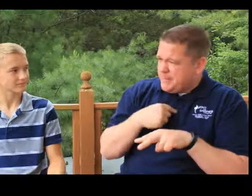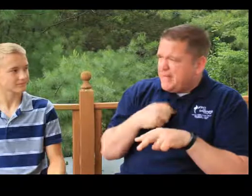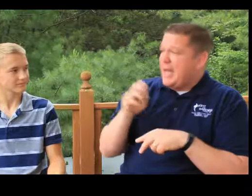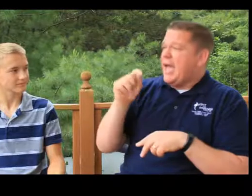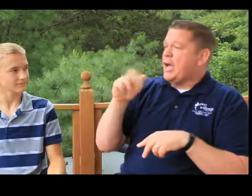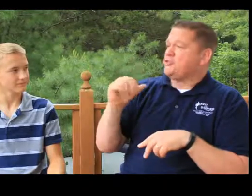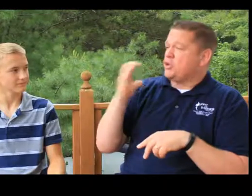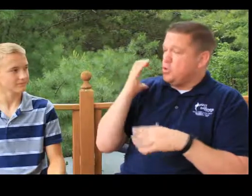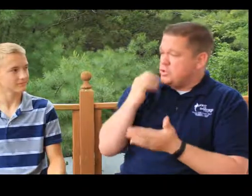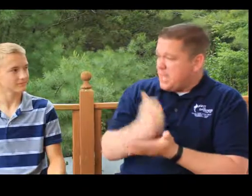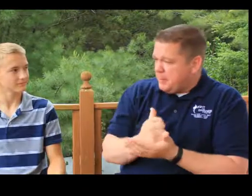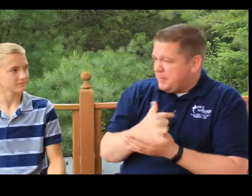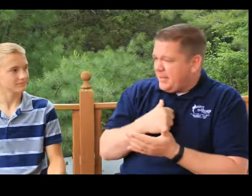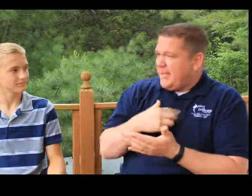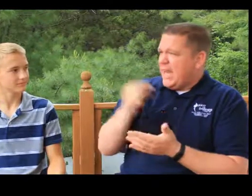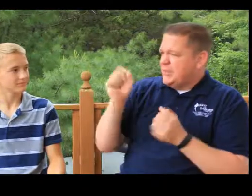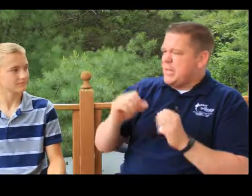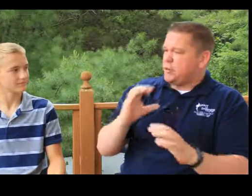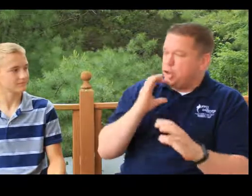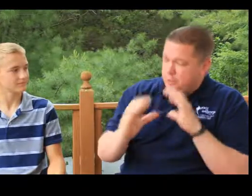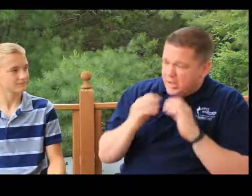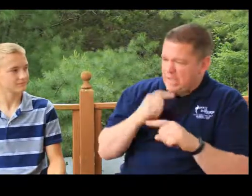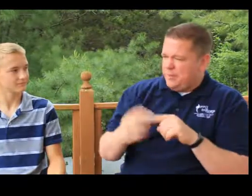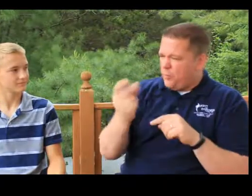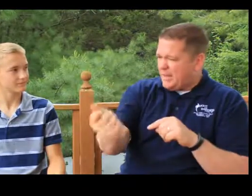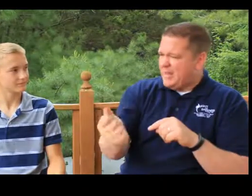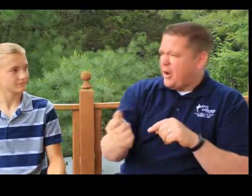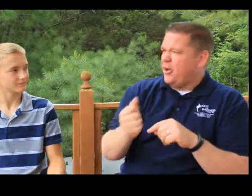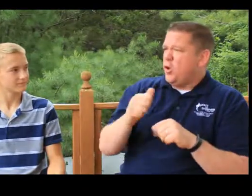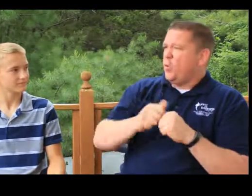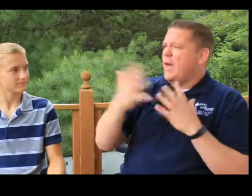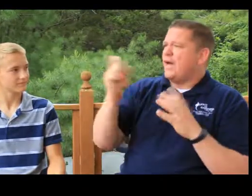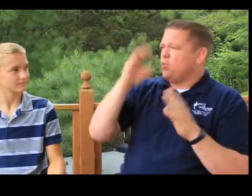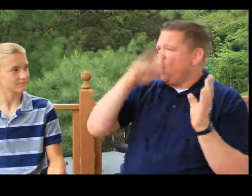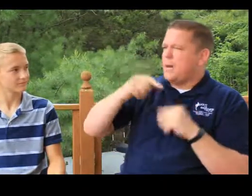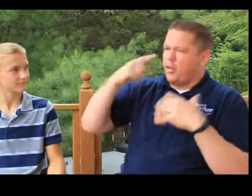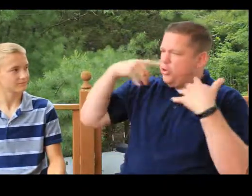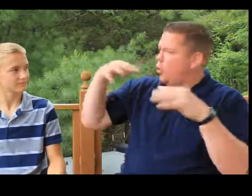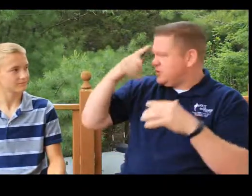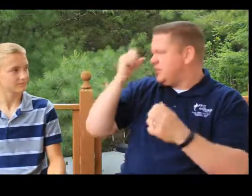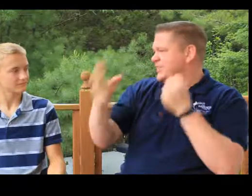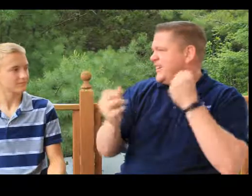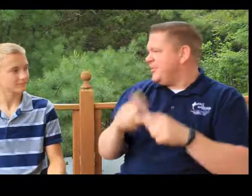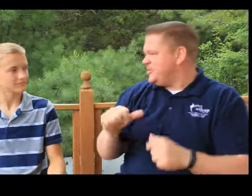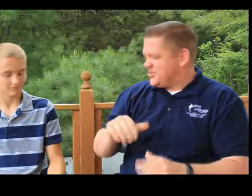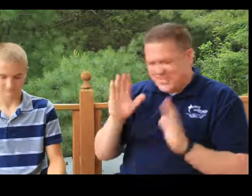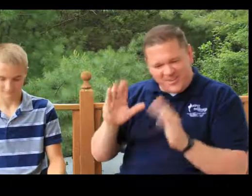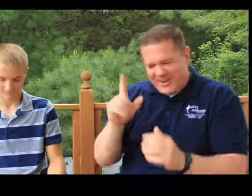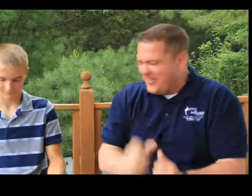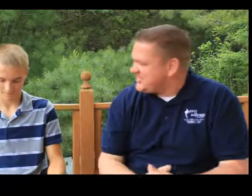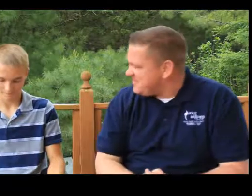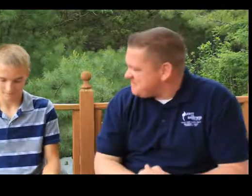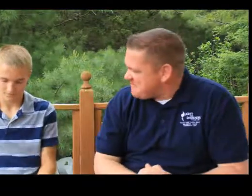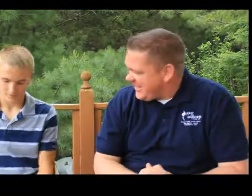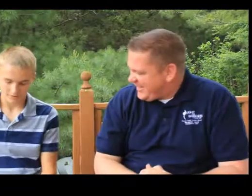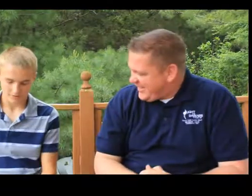me, extra coaches helping me. And he was able to communicate to me right there without having to worry about all the noise because we could sign to each other. So that's a great question. Okay.